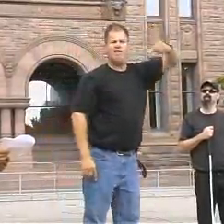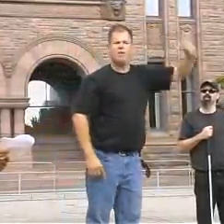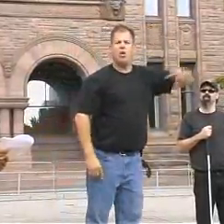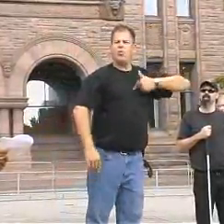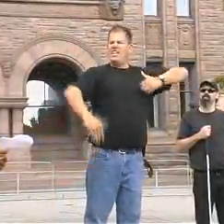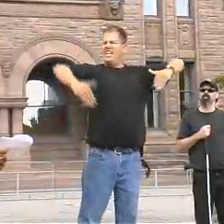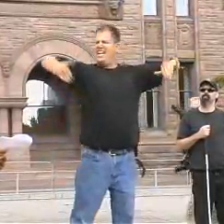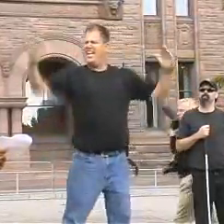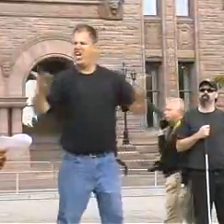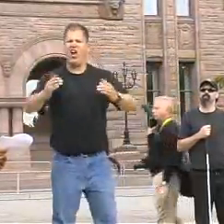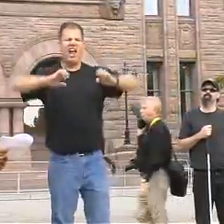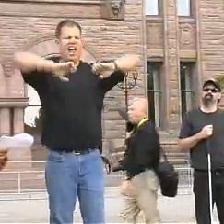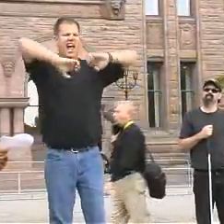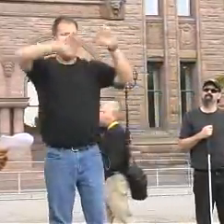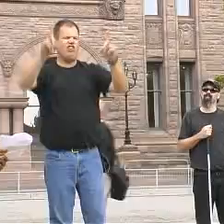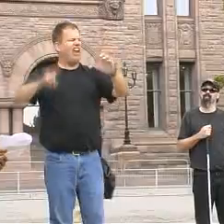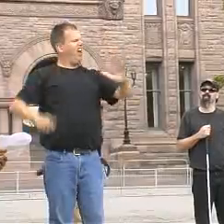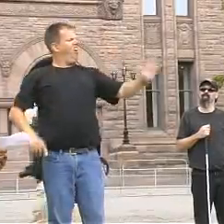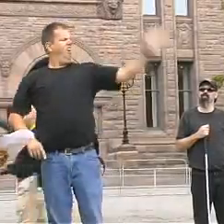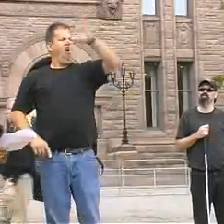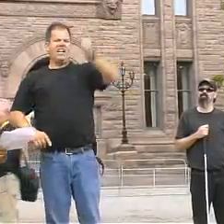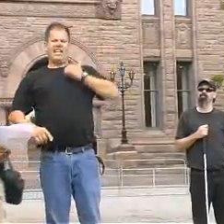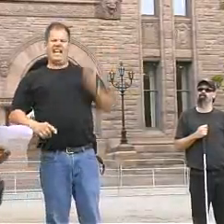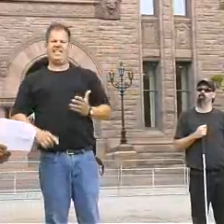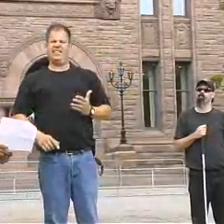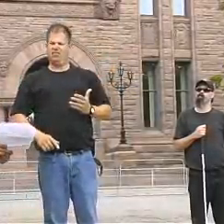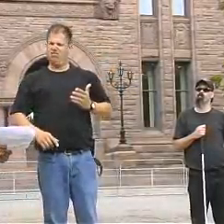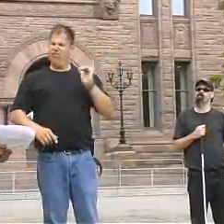And we need to approach the Queen's Park around education.